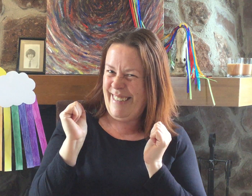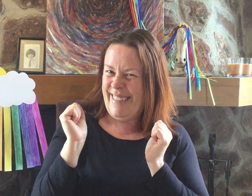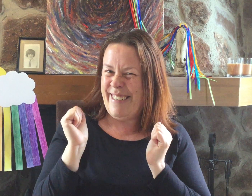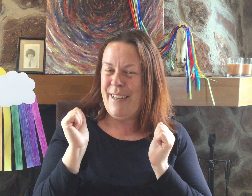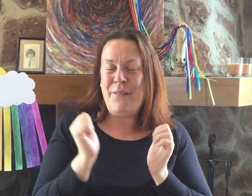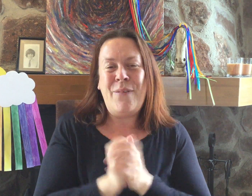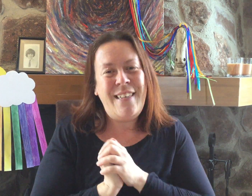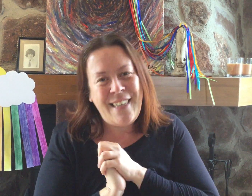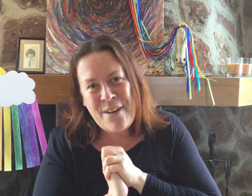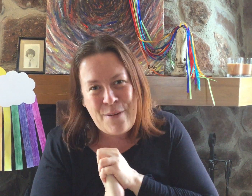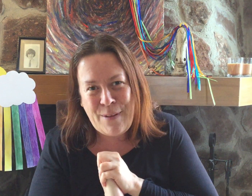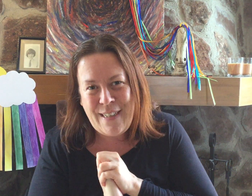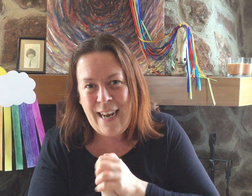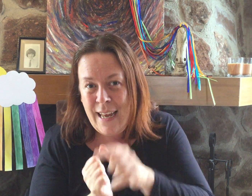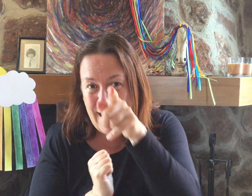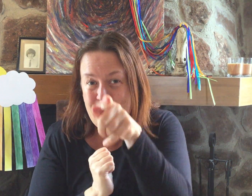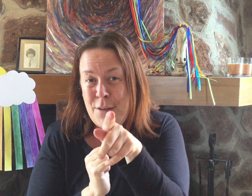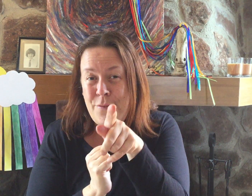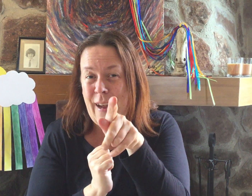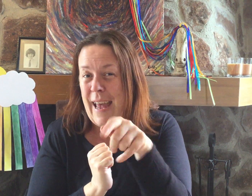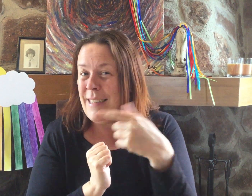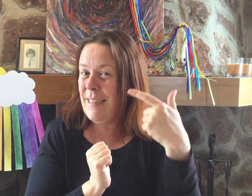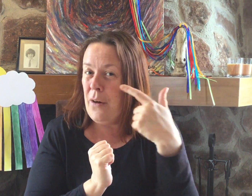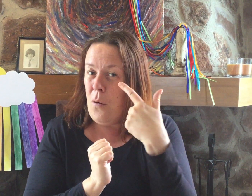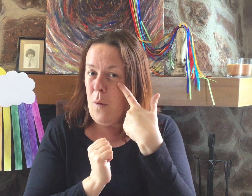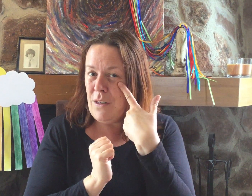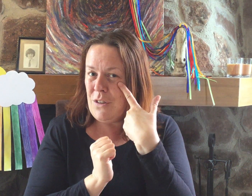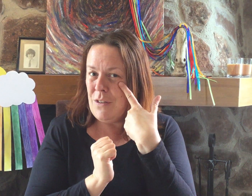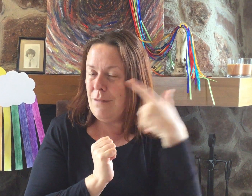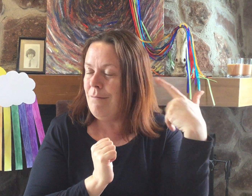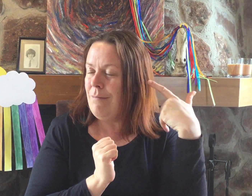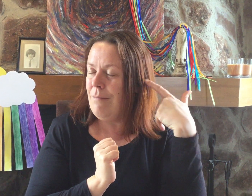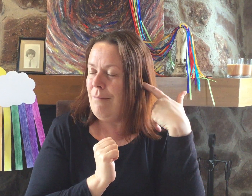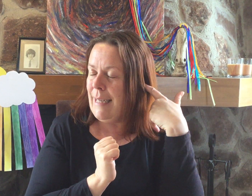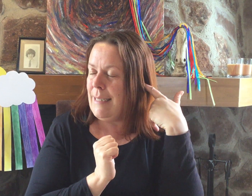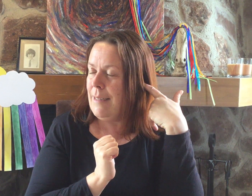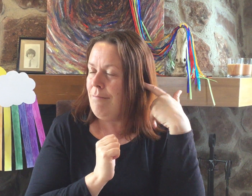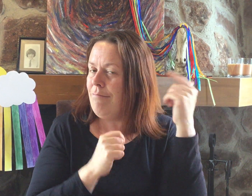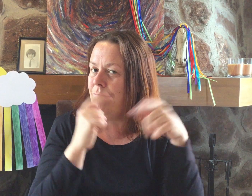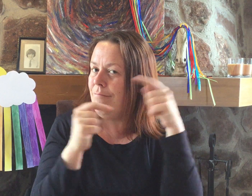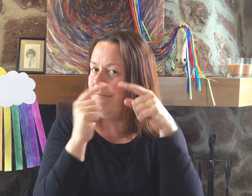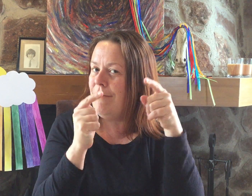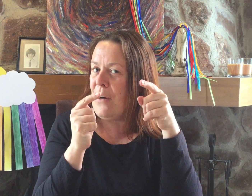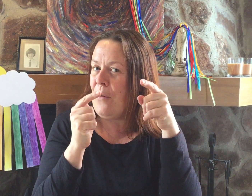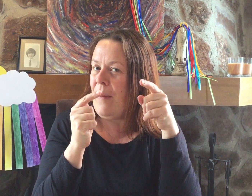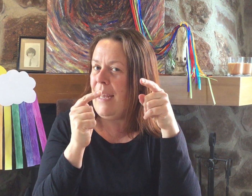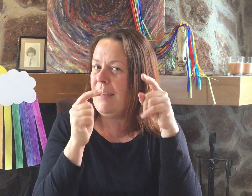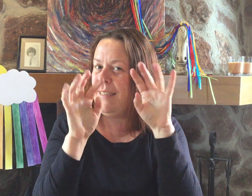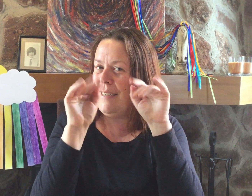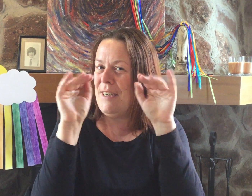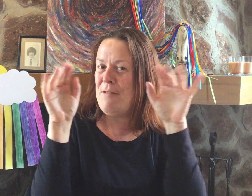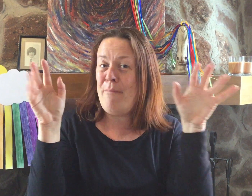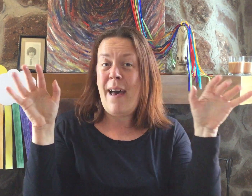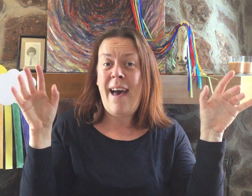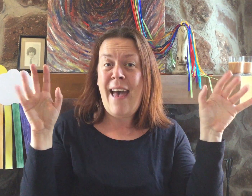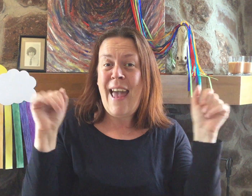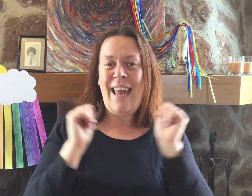Well done everybody. And don't forget, watch, listen and repeat. Bye. Bye.